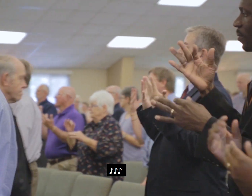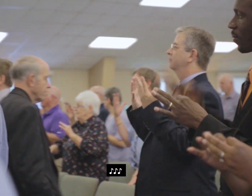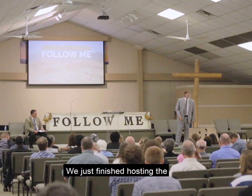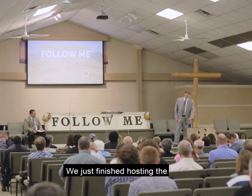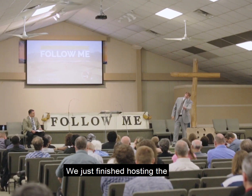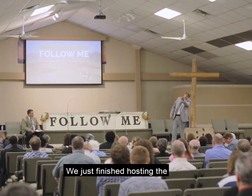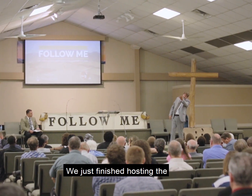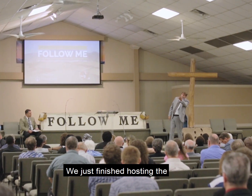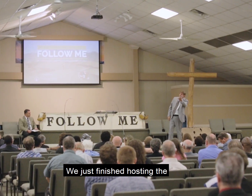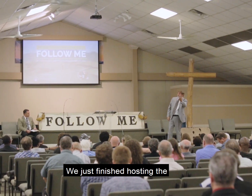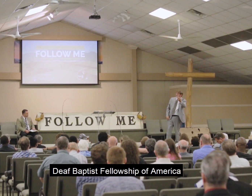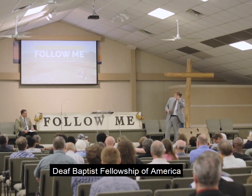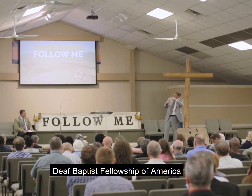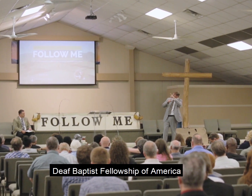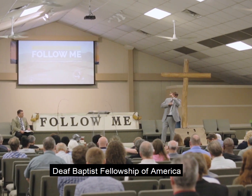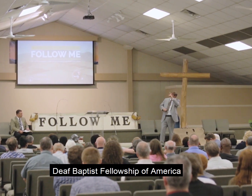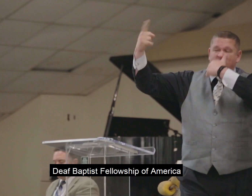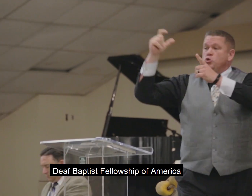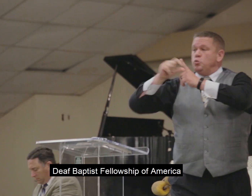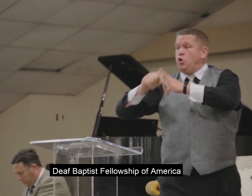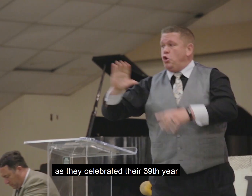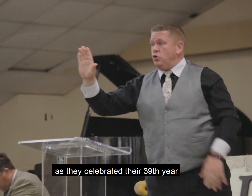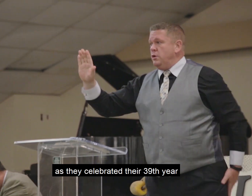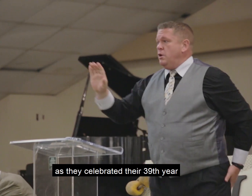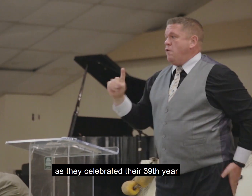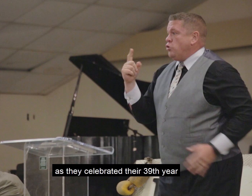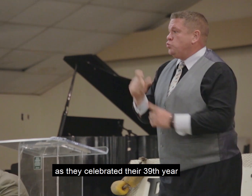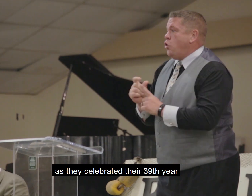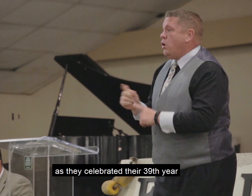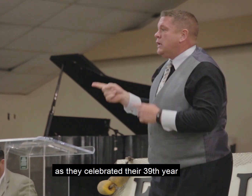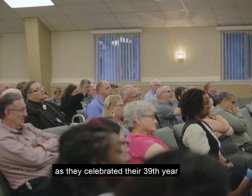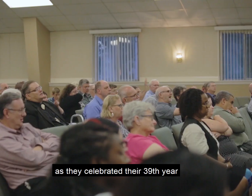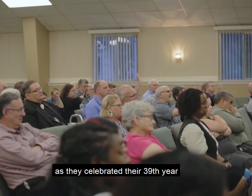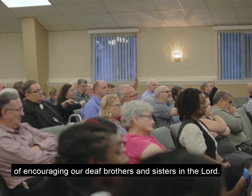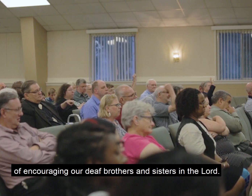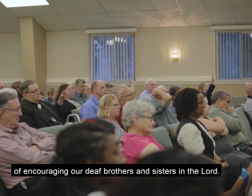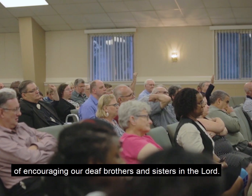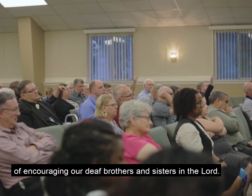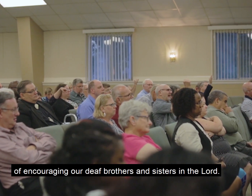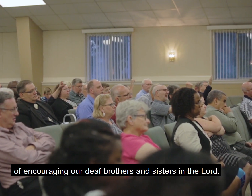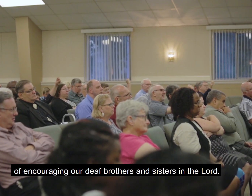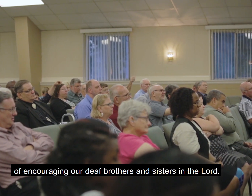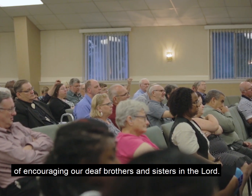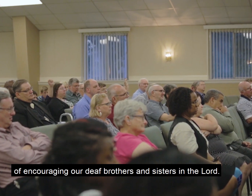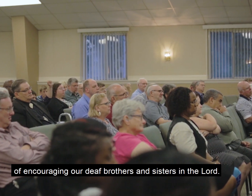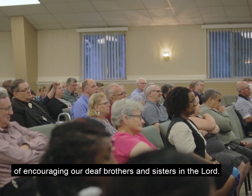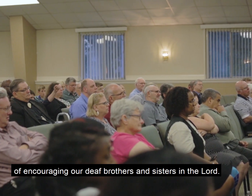We just finished hosting the Deaf Baptist Fellowship of America as they celebrated their 39th year of encouraging our deaf brothers and sisters